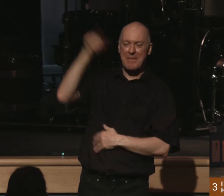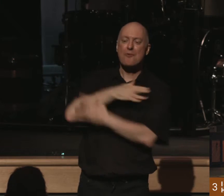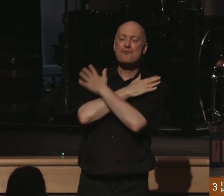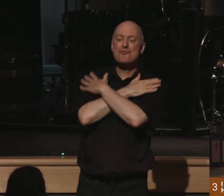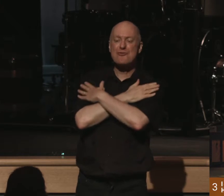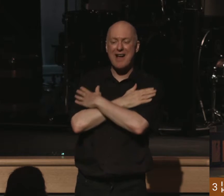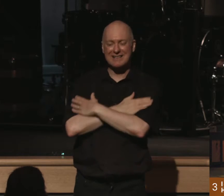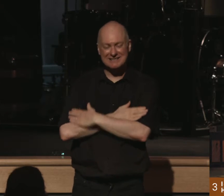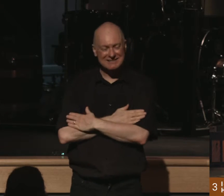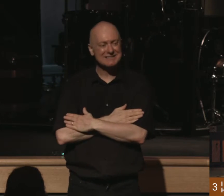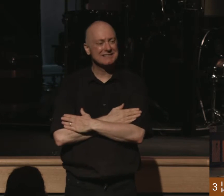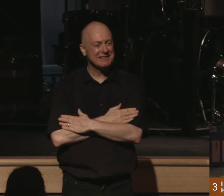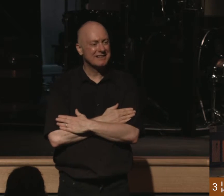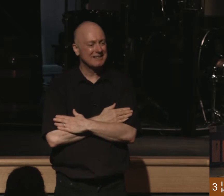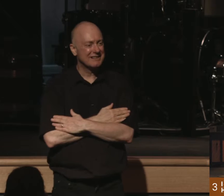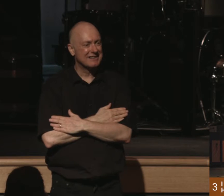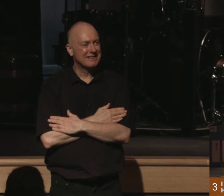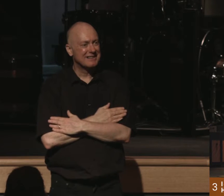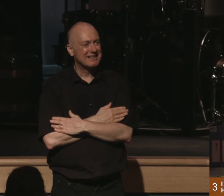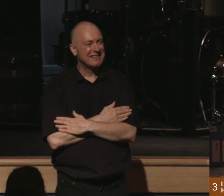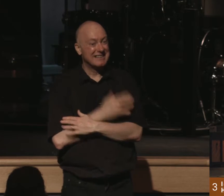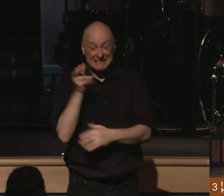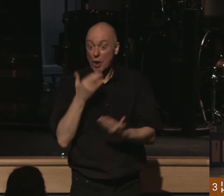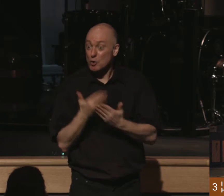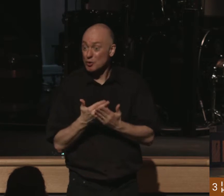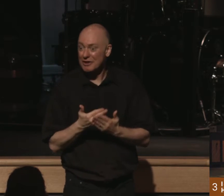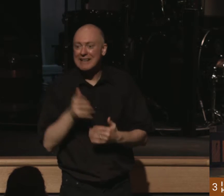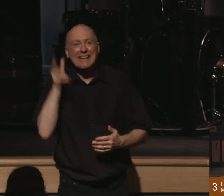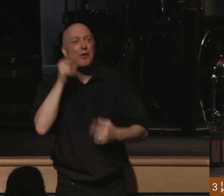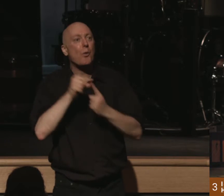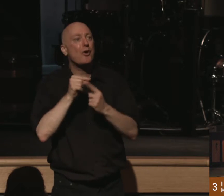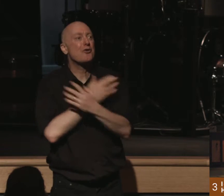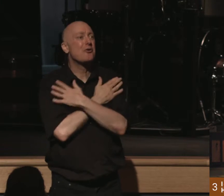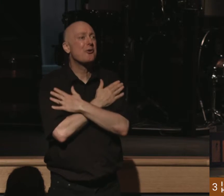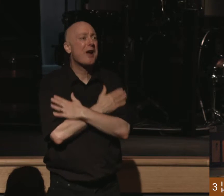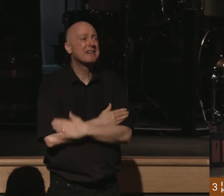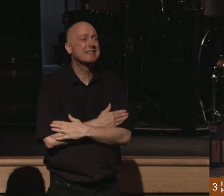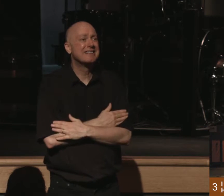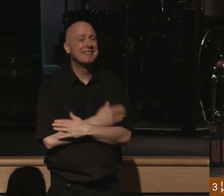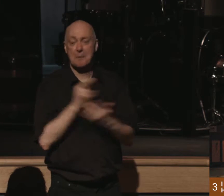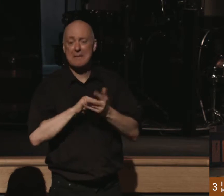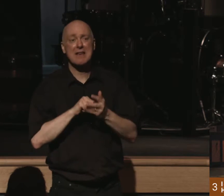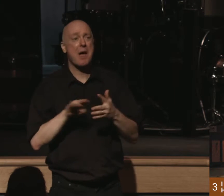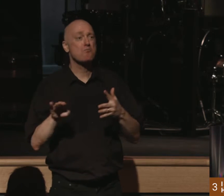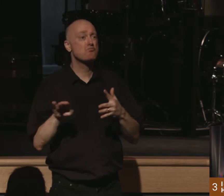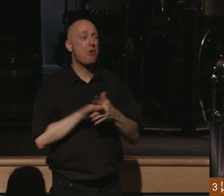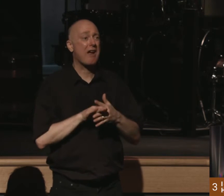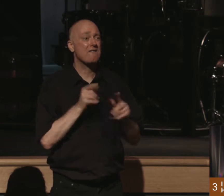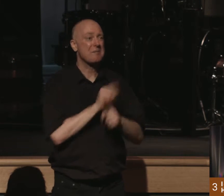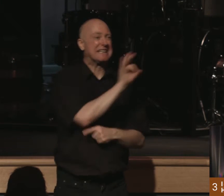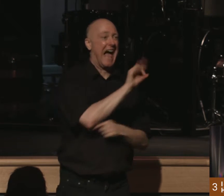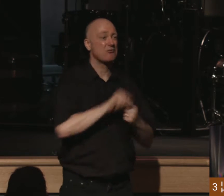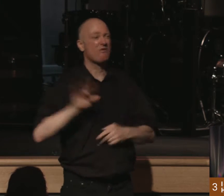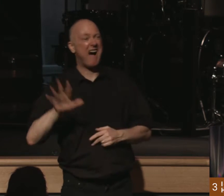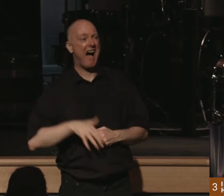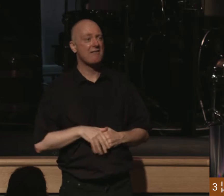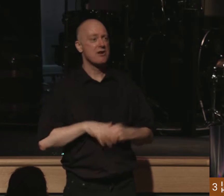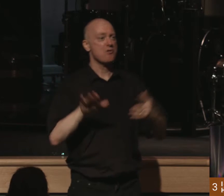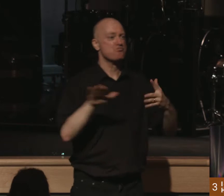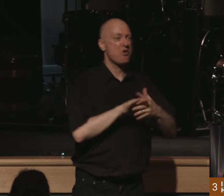Rest. Rest. That sounds good this time of year, doesn't it? A break from the nine to five or a break from